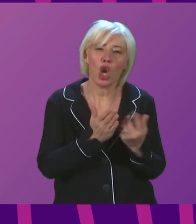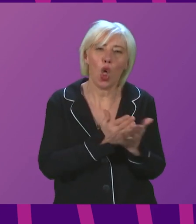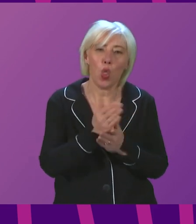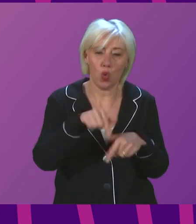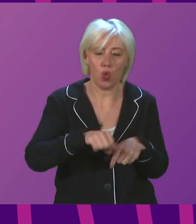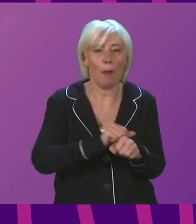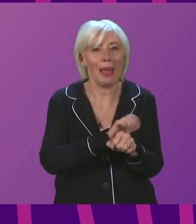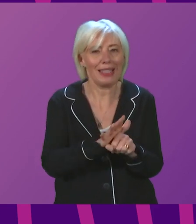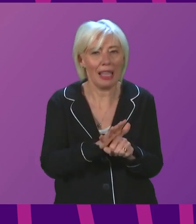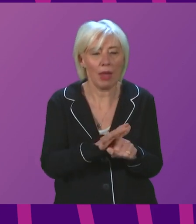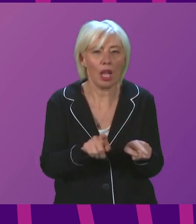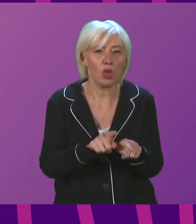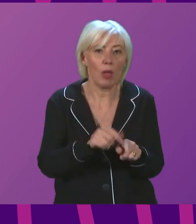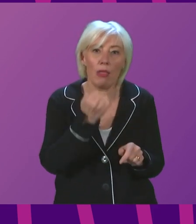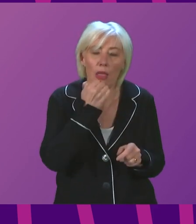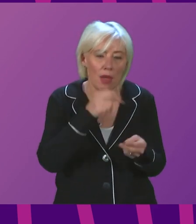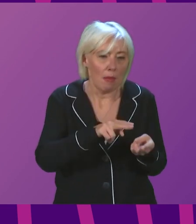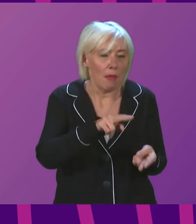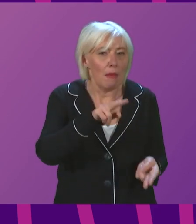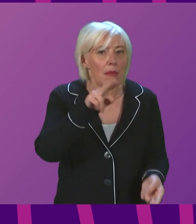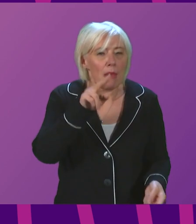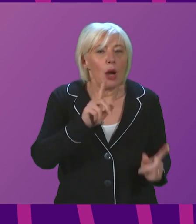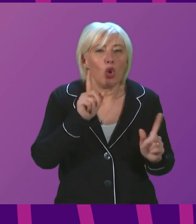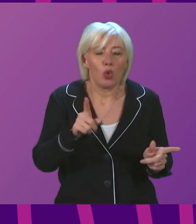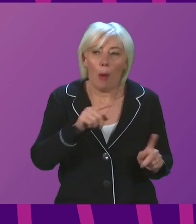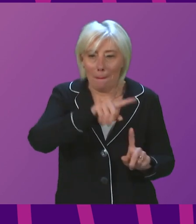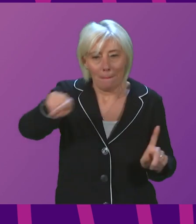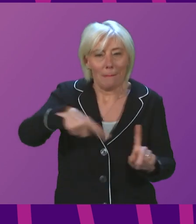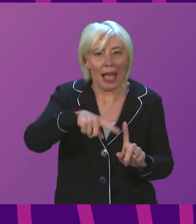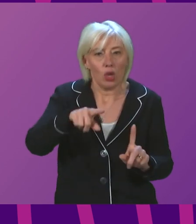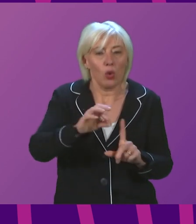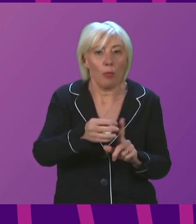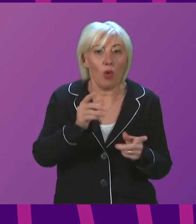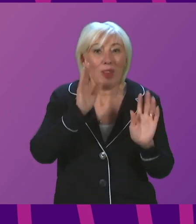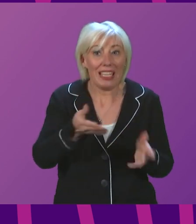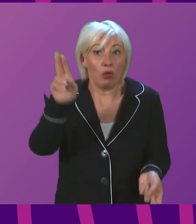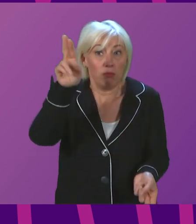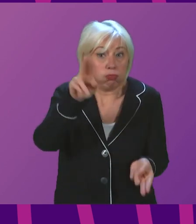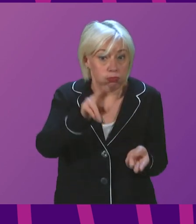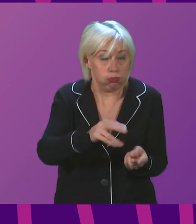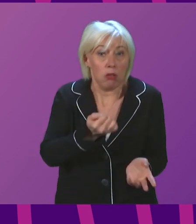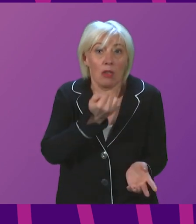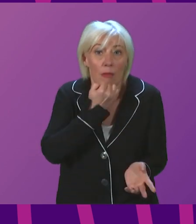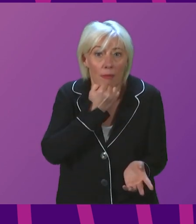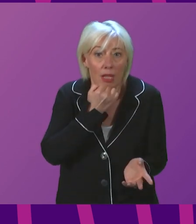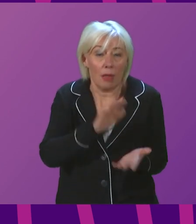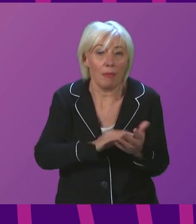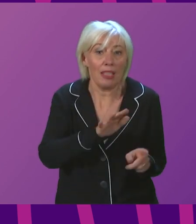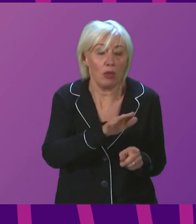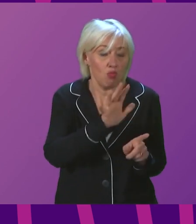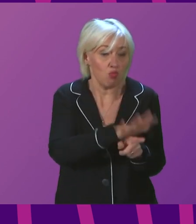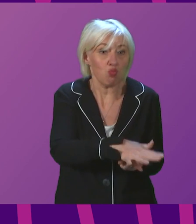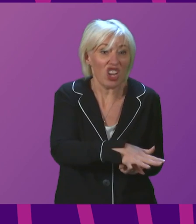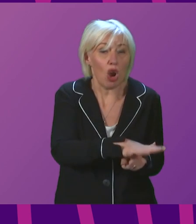been exacerbated because of rising cases. So we come back to the essential point here. We need to get cases coming down again to relieve that pressure,